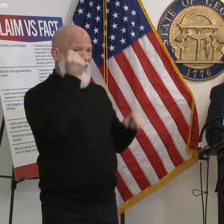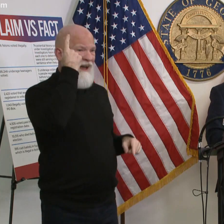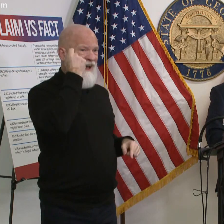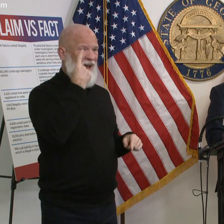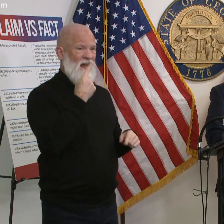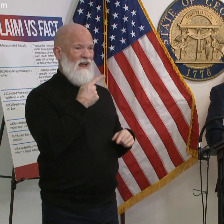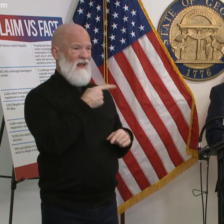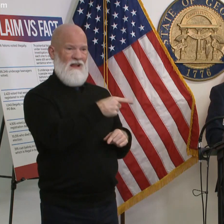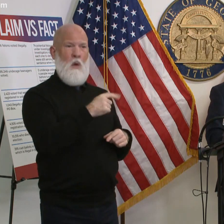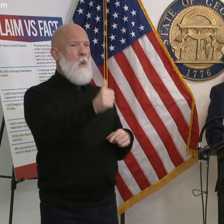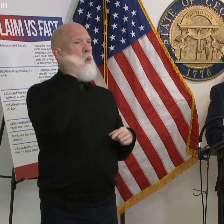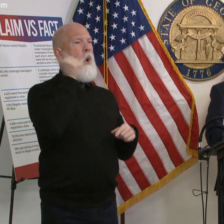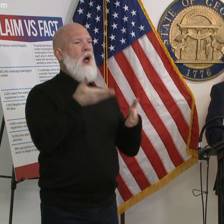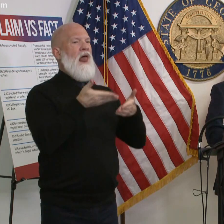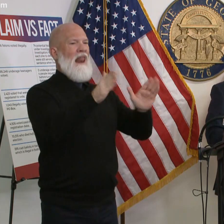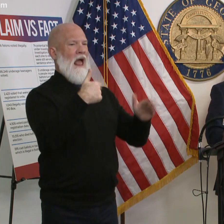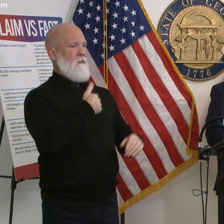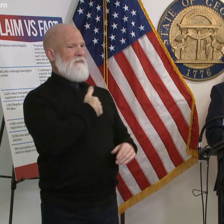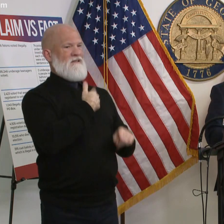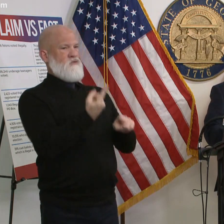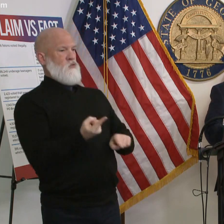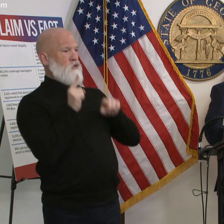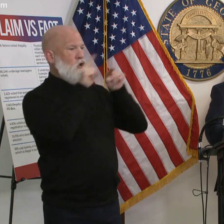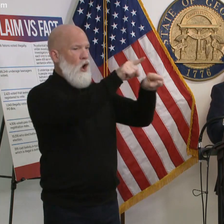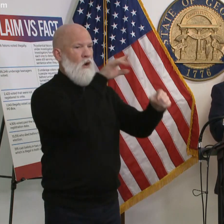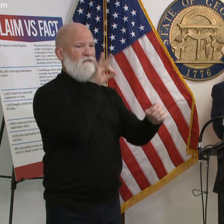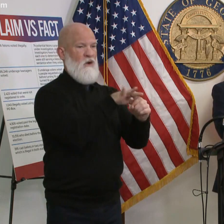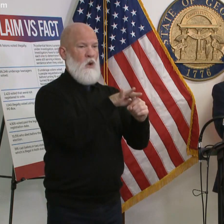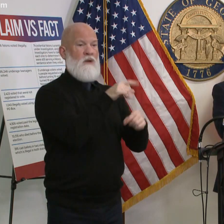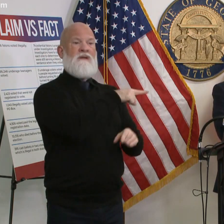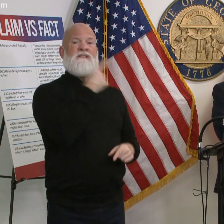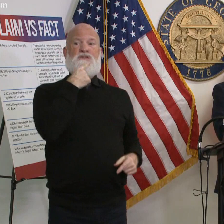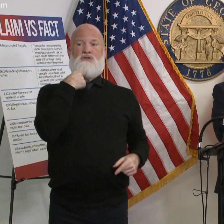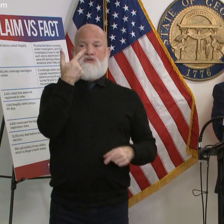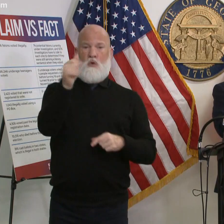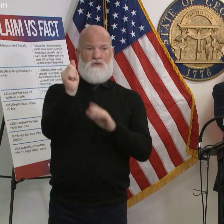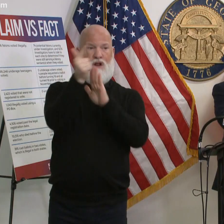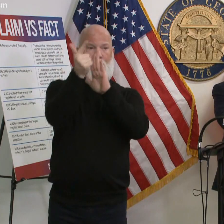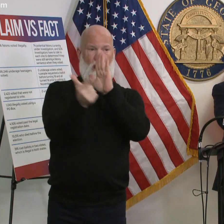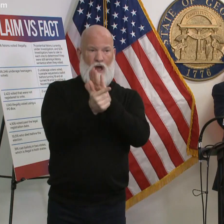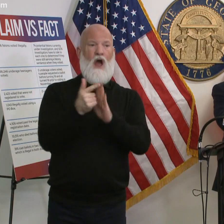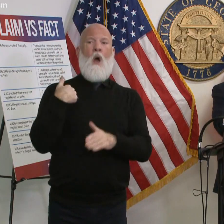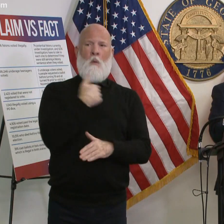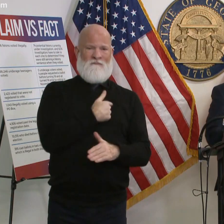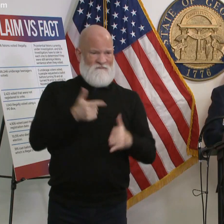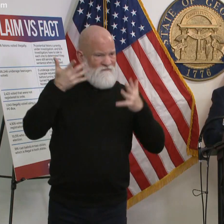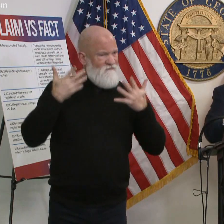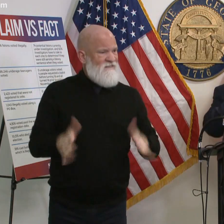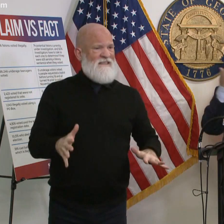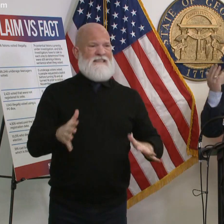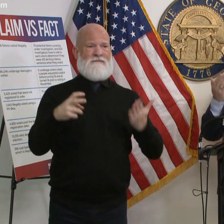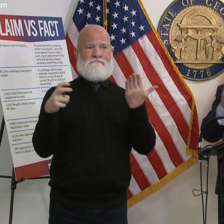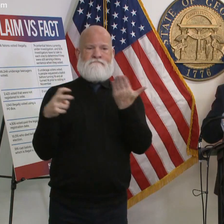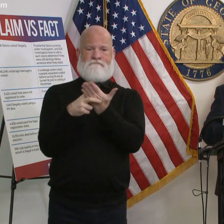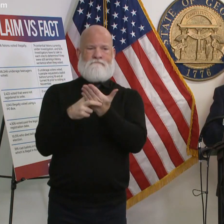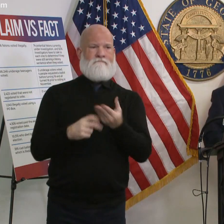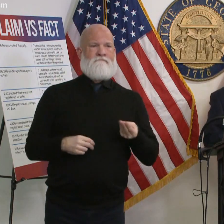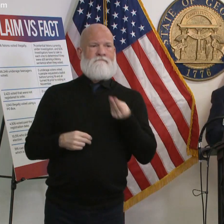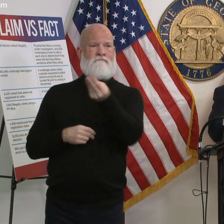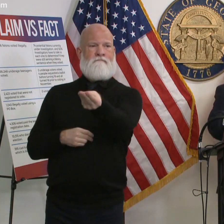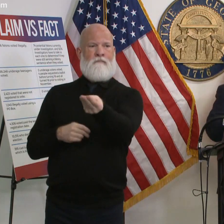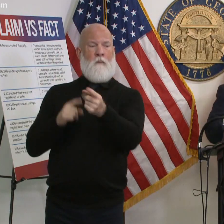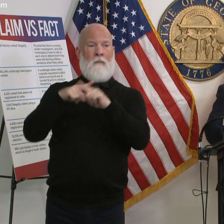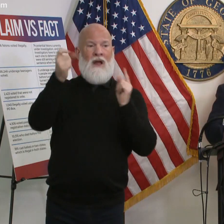law does contain some provisions allowing people to be off we have we have cited people to that specific law it's not that anybody can take off